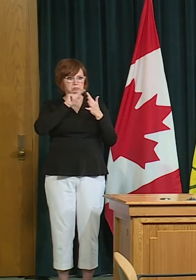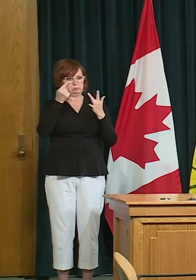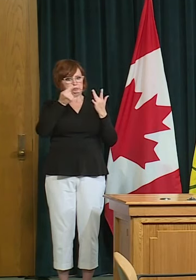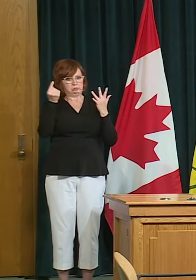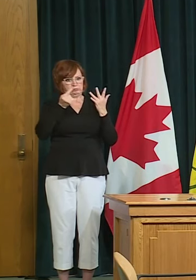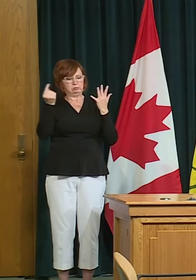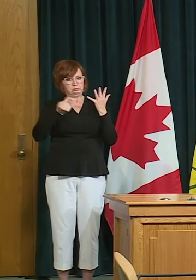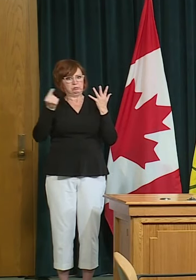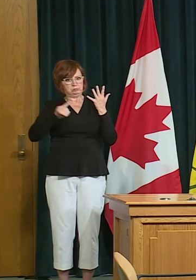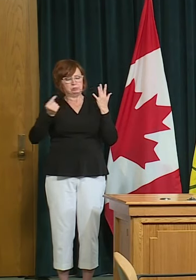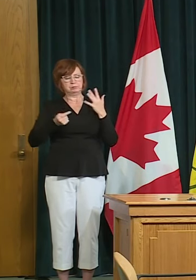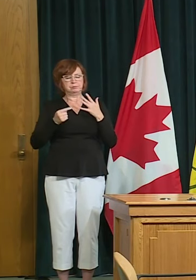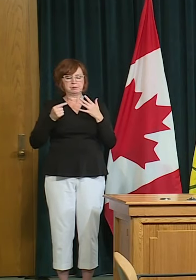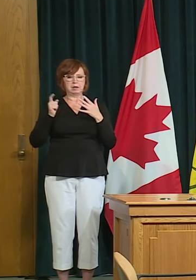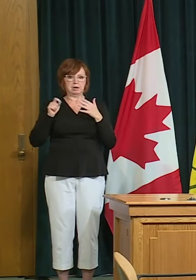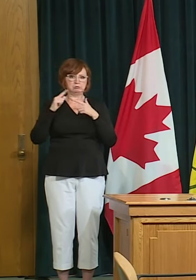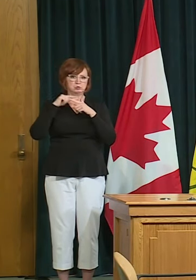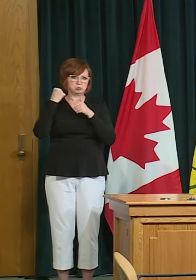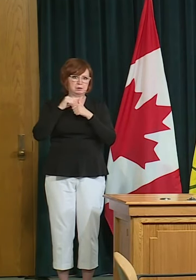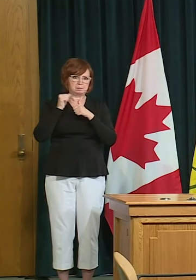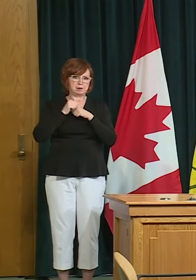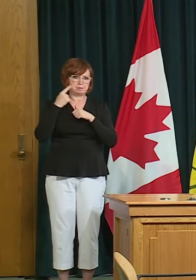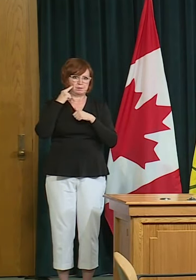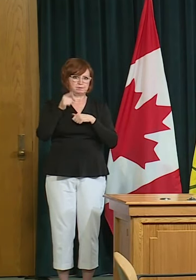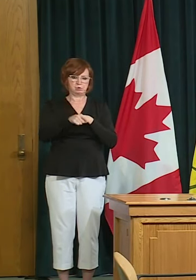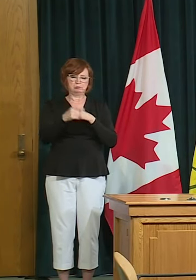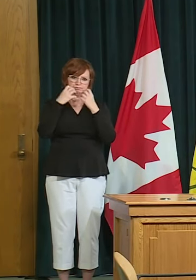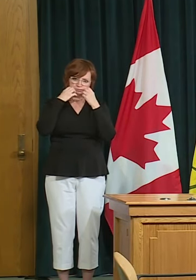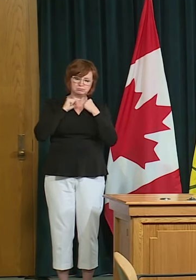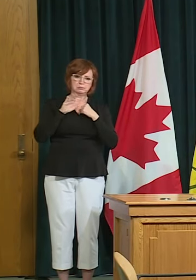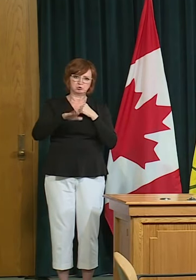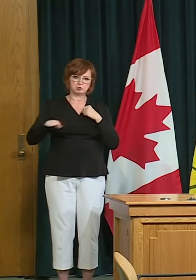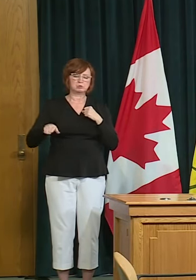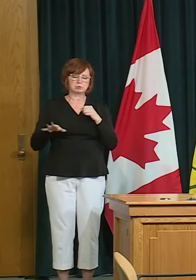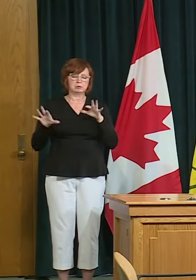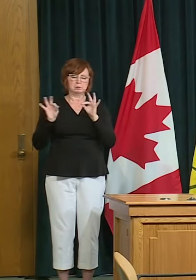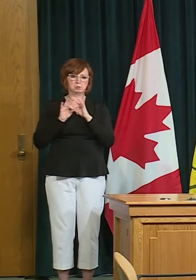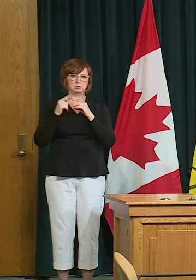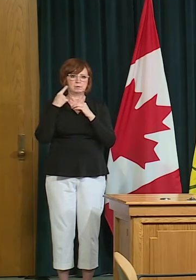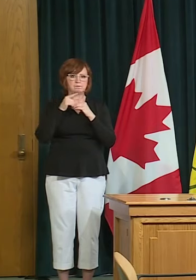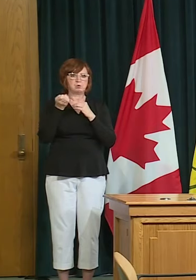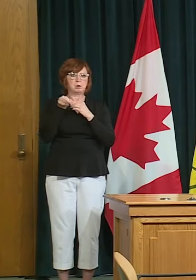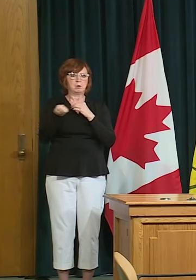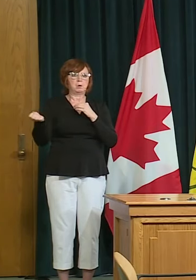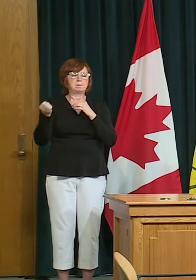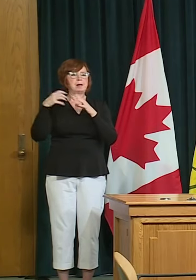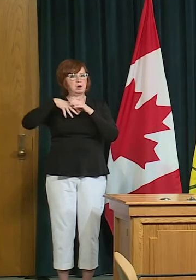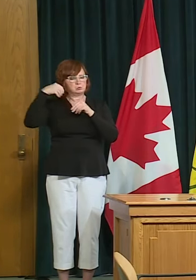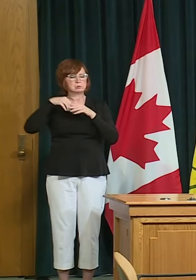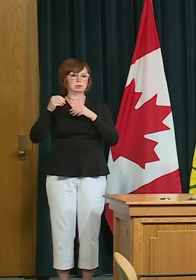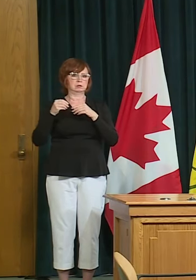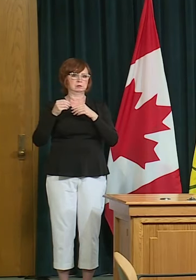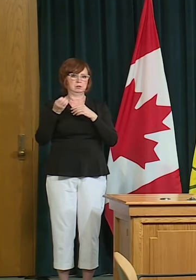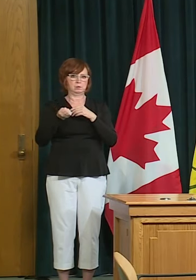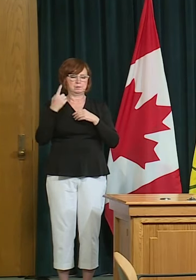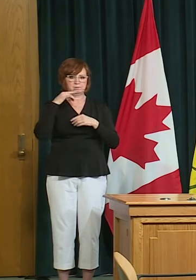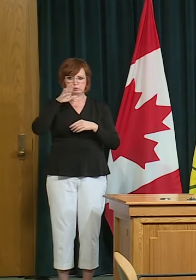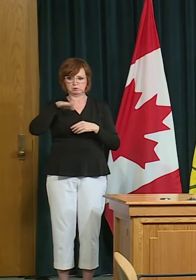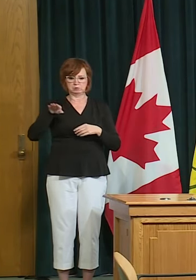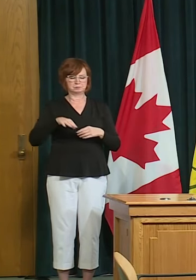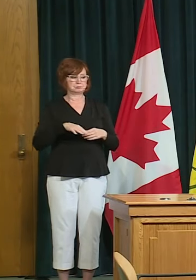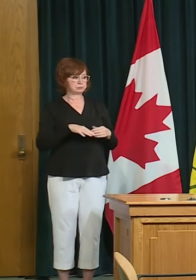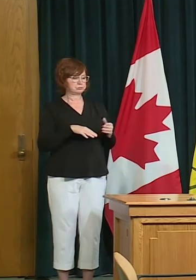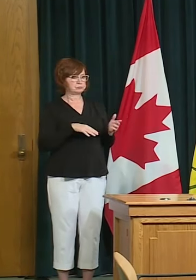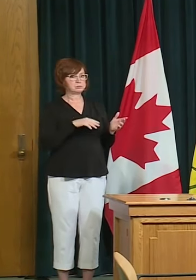you know some thought will have to be given um for outdoor structures and other playground activities it's a good